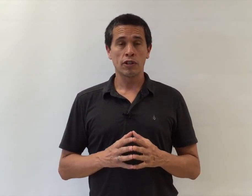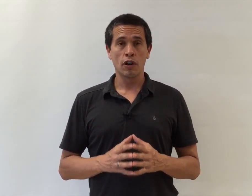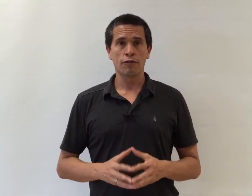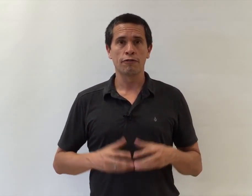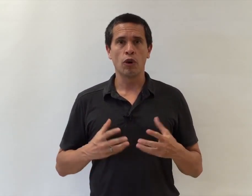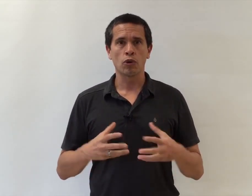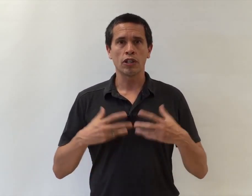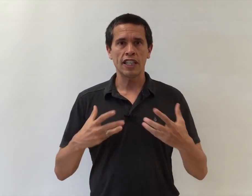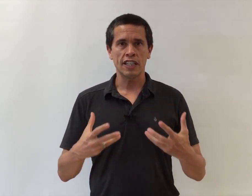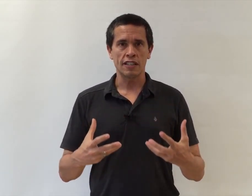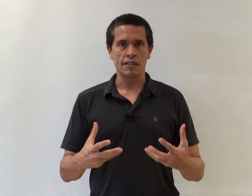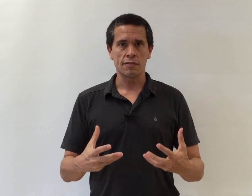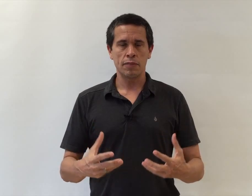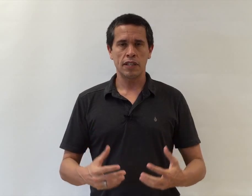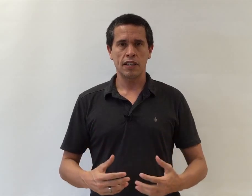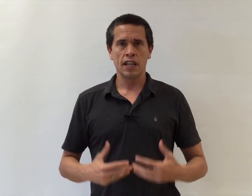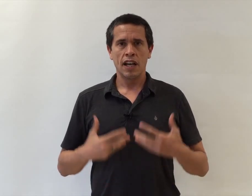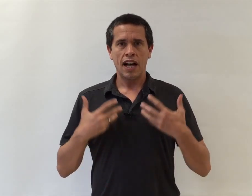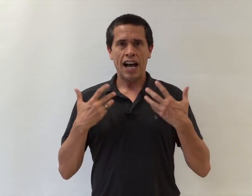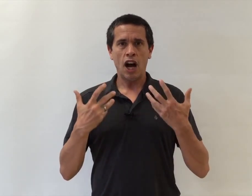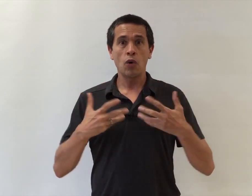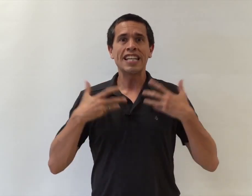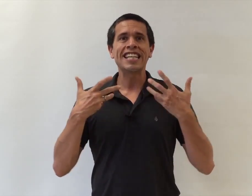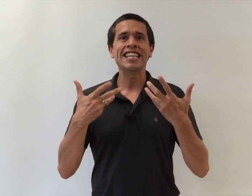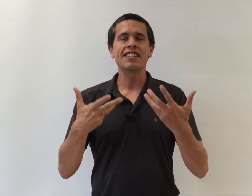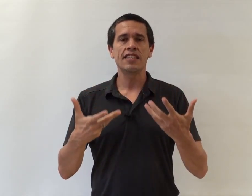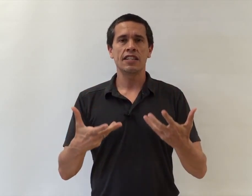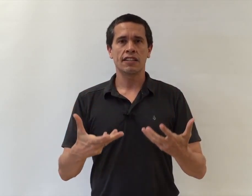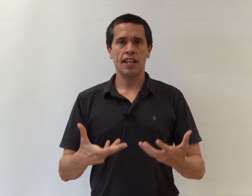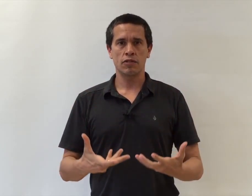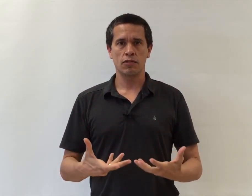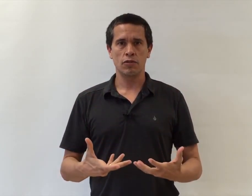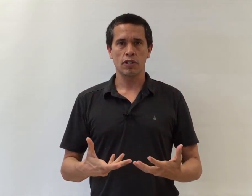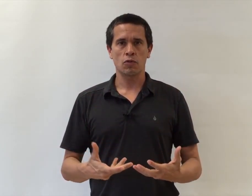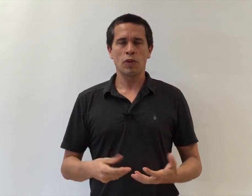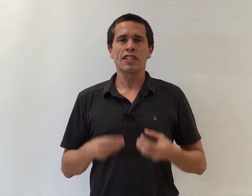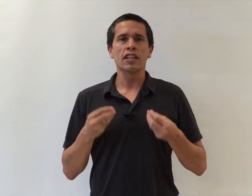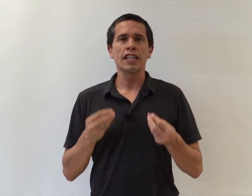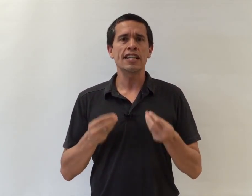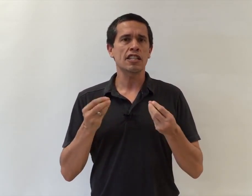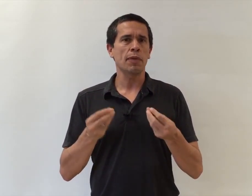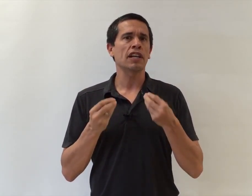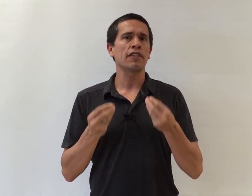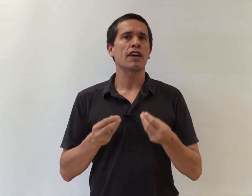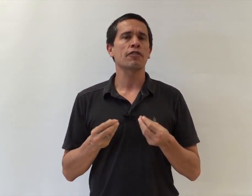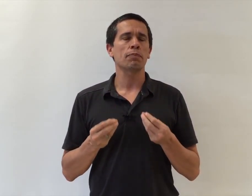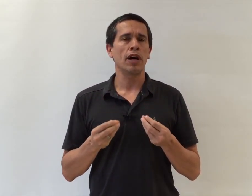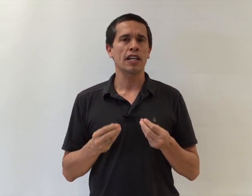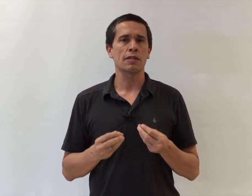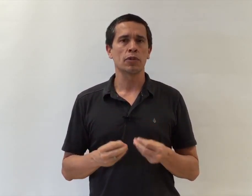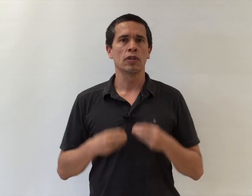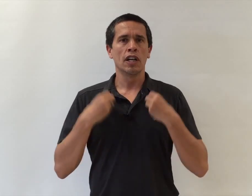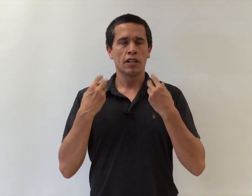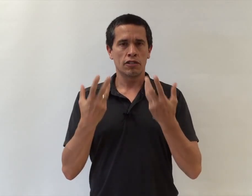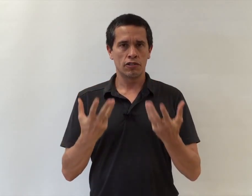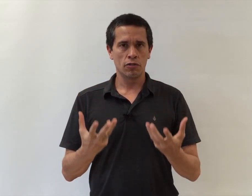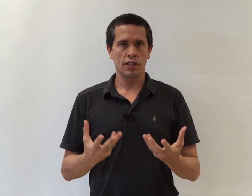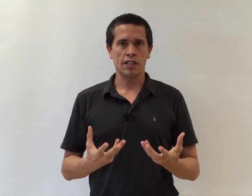to go for vocal ease, meaning how easy can you do this? What's the least amount of effort possible to do this